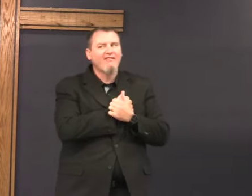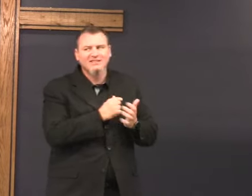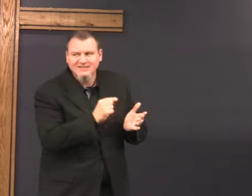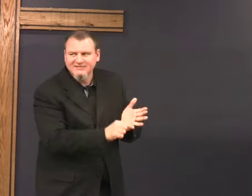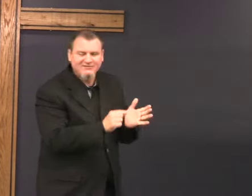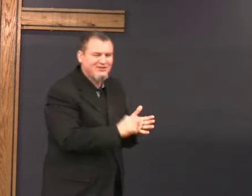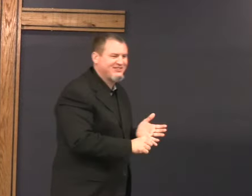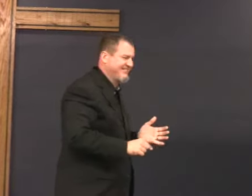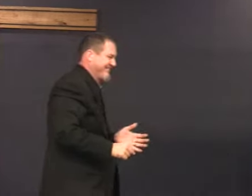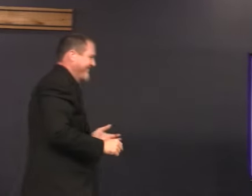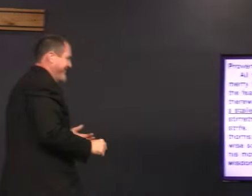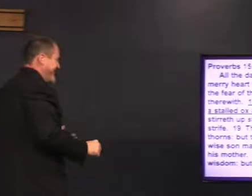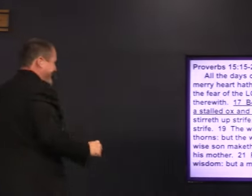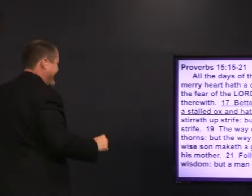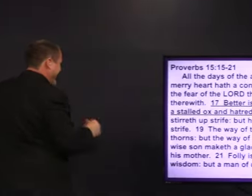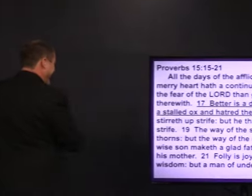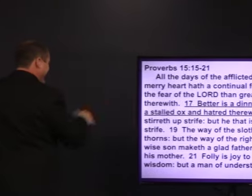my wife loves this verse